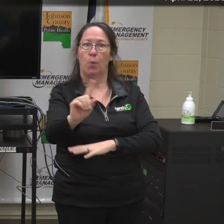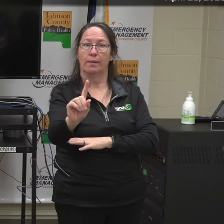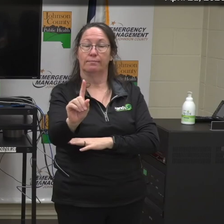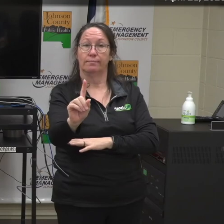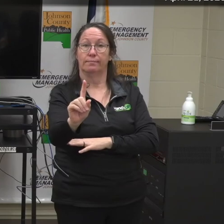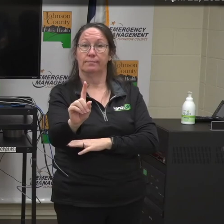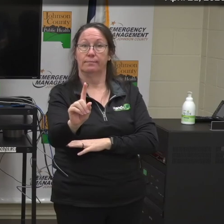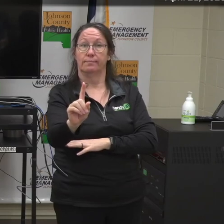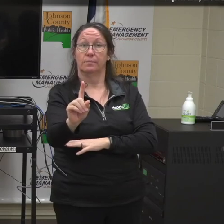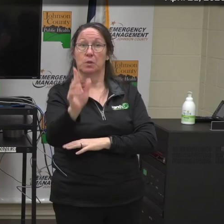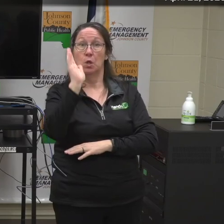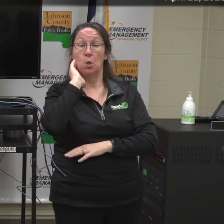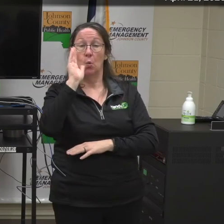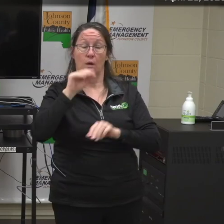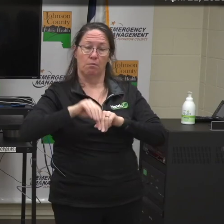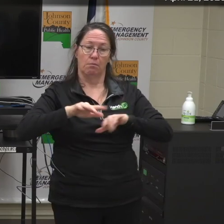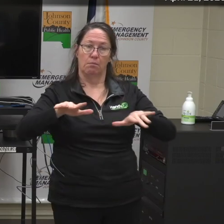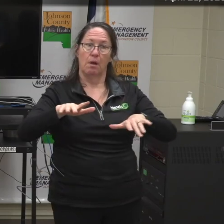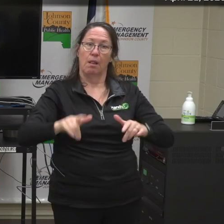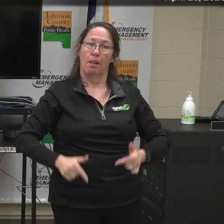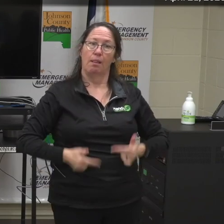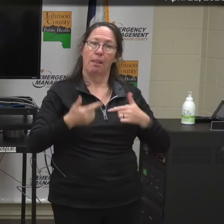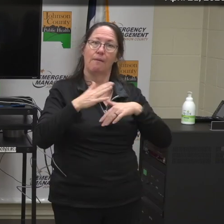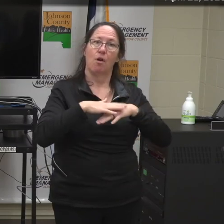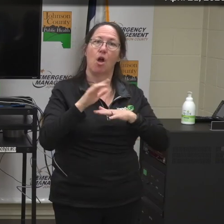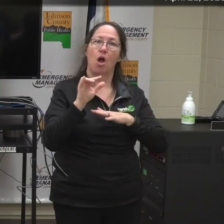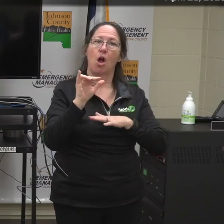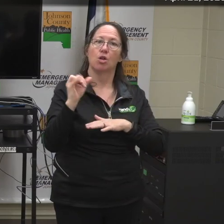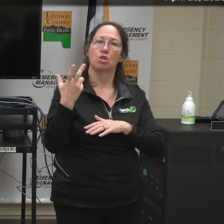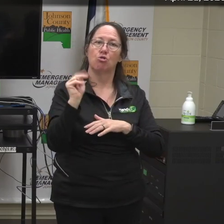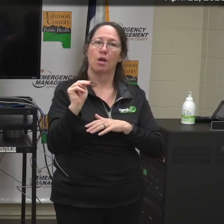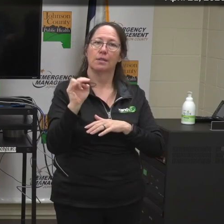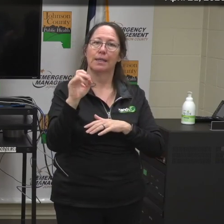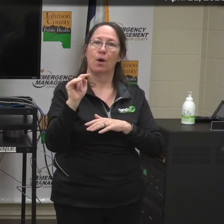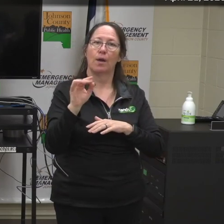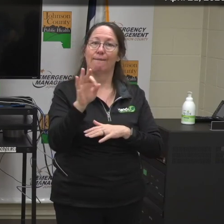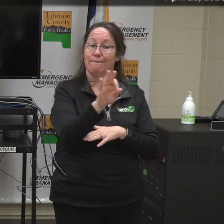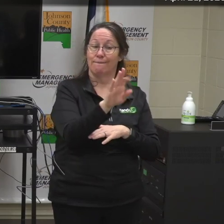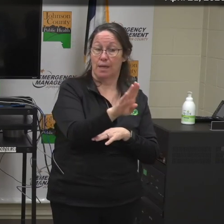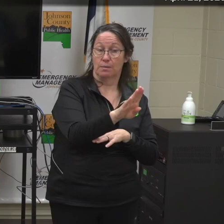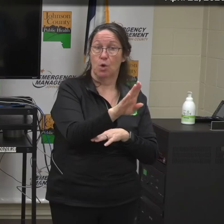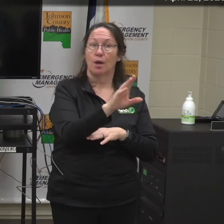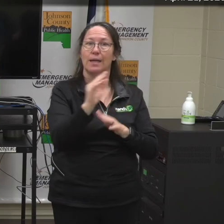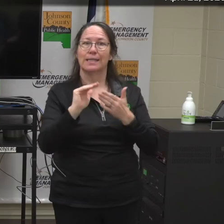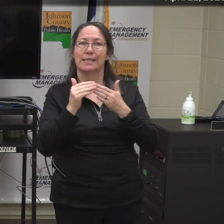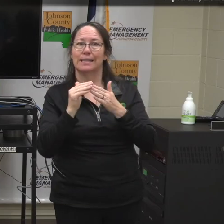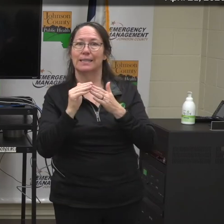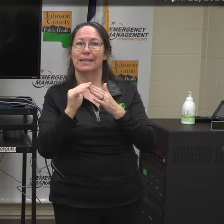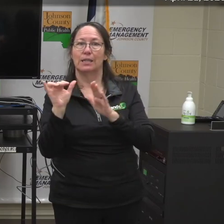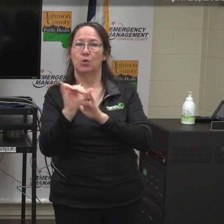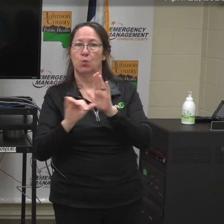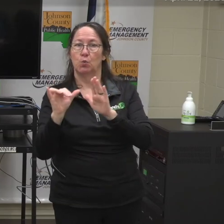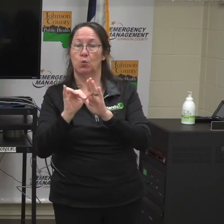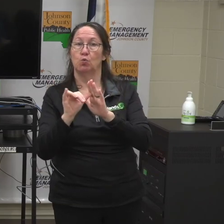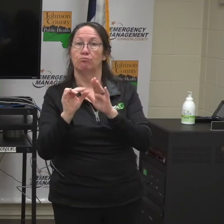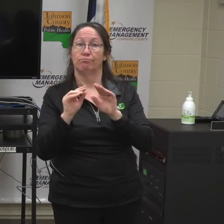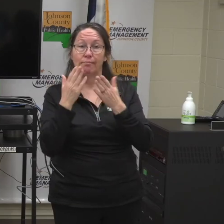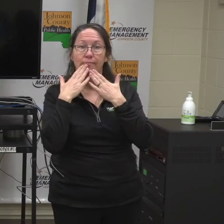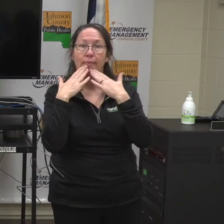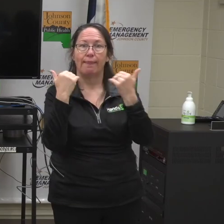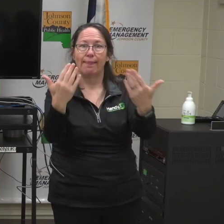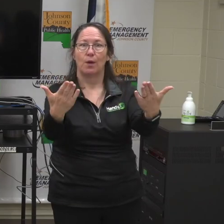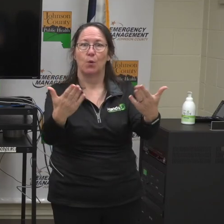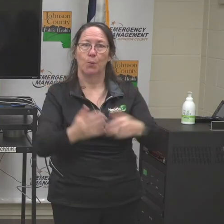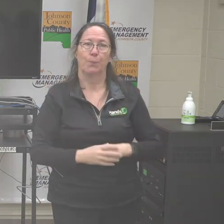.m., and it will be broadcast live on Johnson County Public Health Facebook and City Channel 4's YouTube. Thank you.